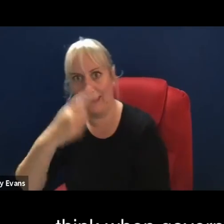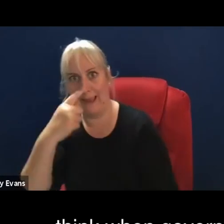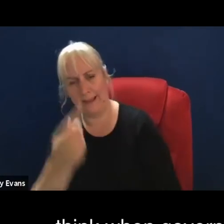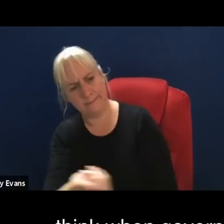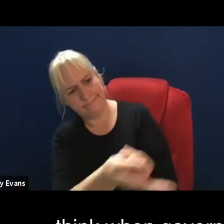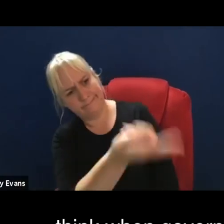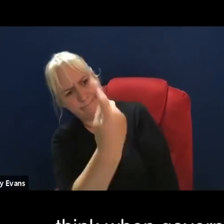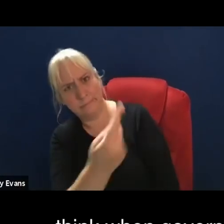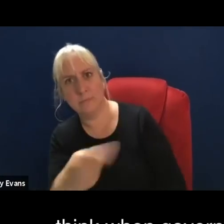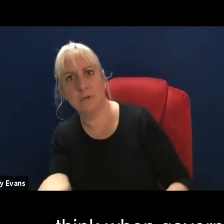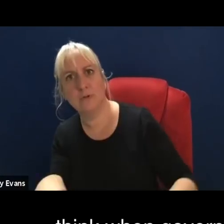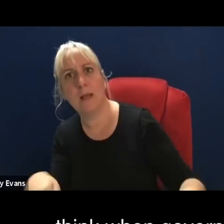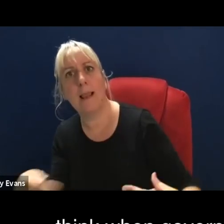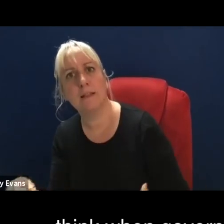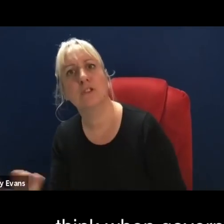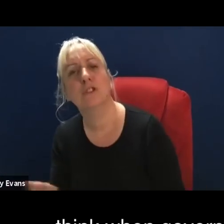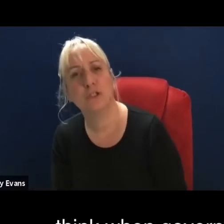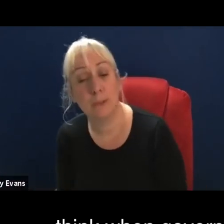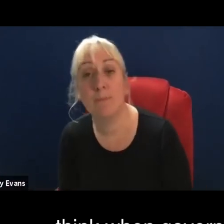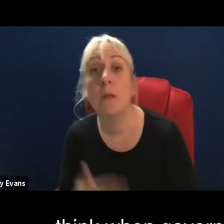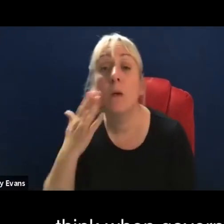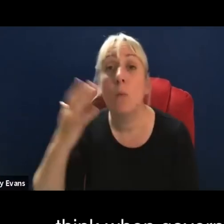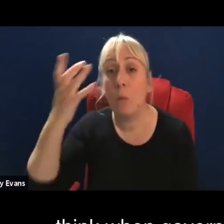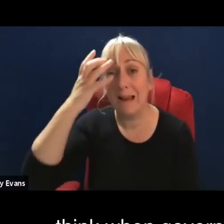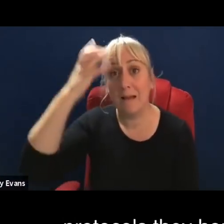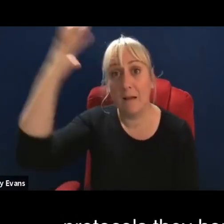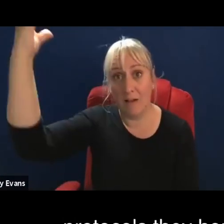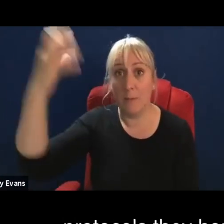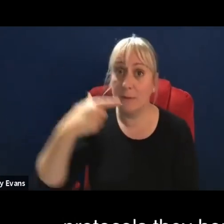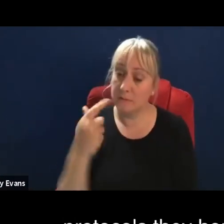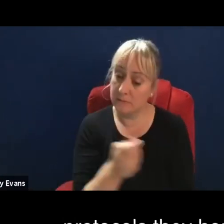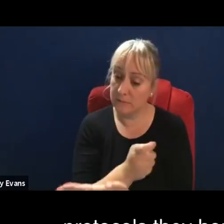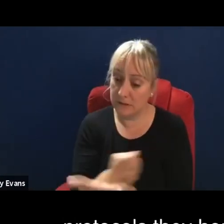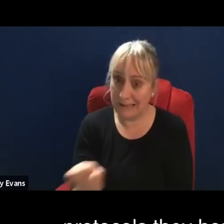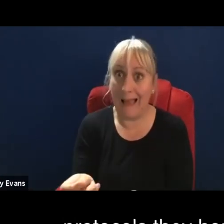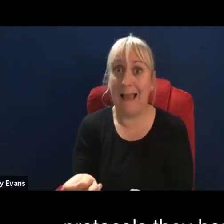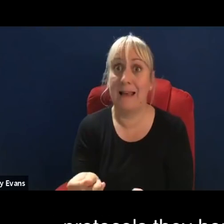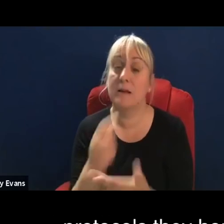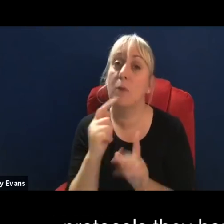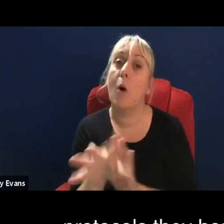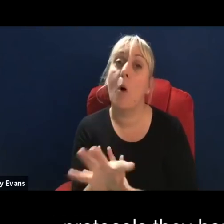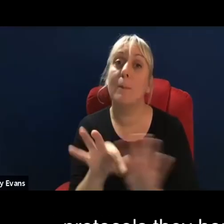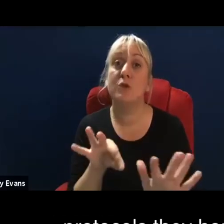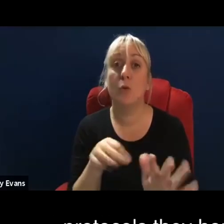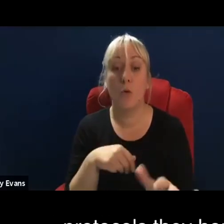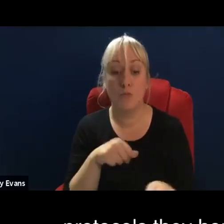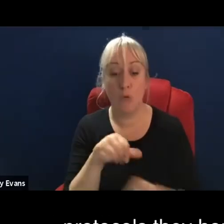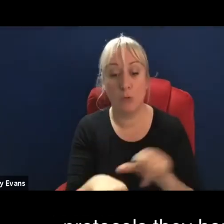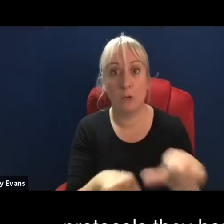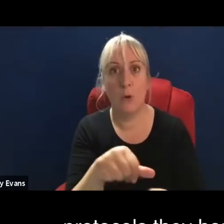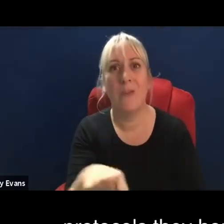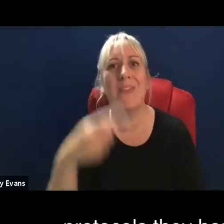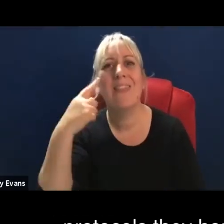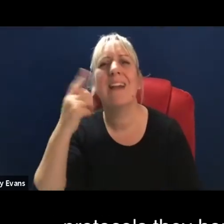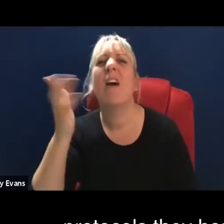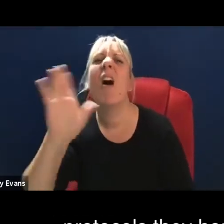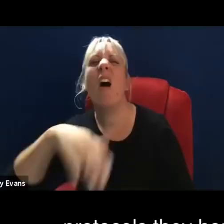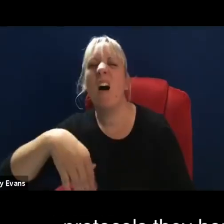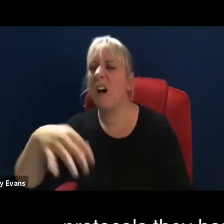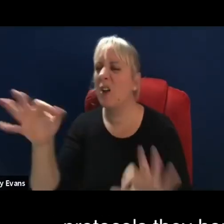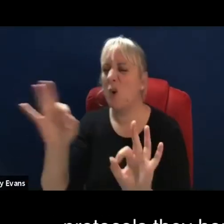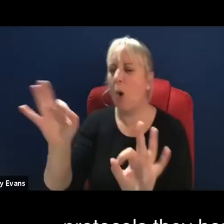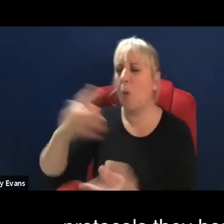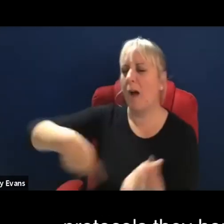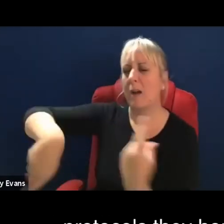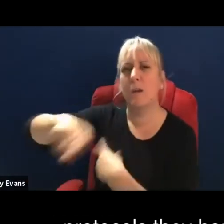when governments, when states parties sign optional protocols, they honestly think that no one's actually going to pursue them and